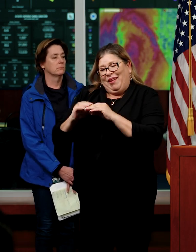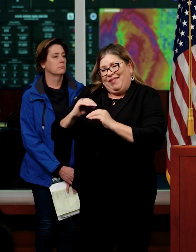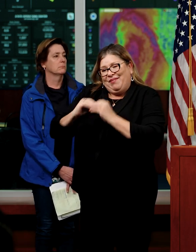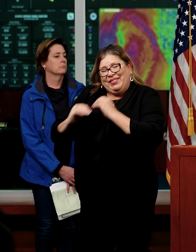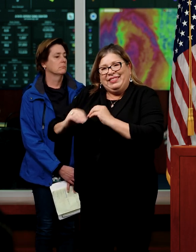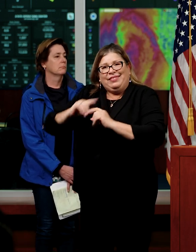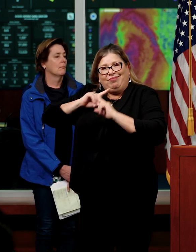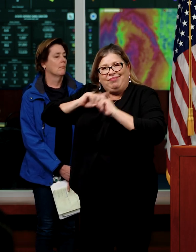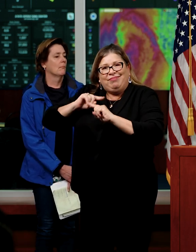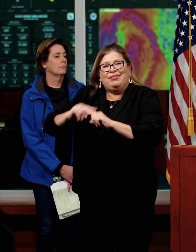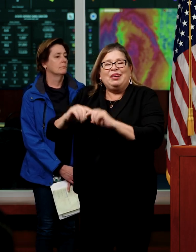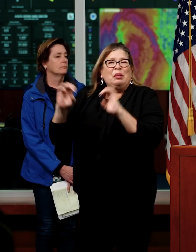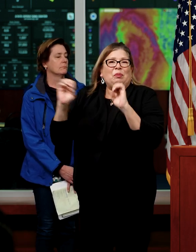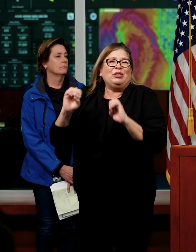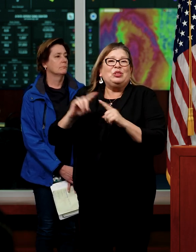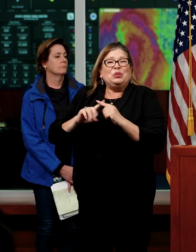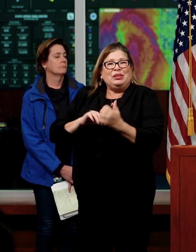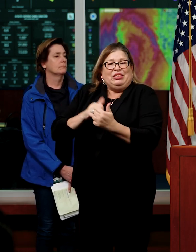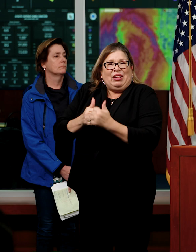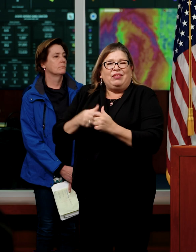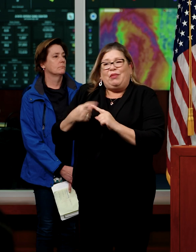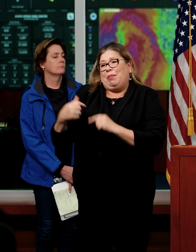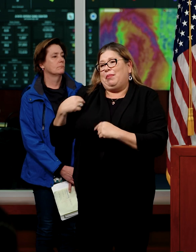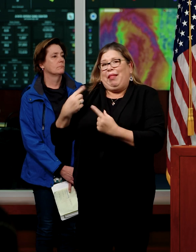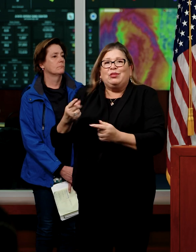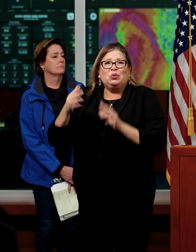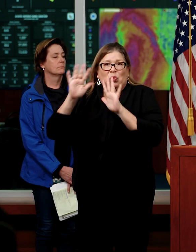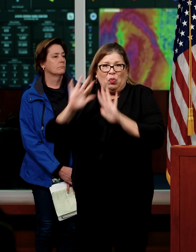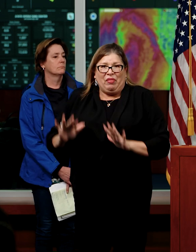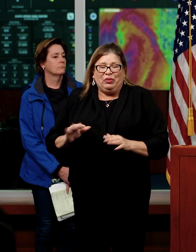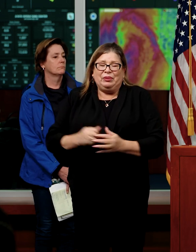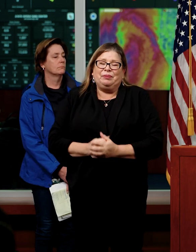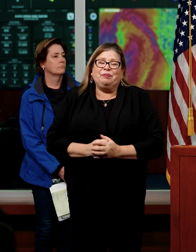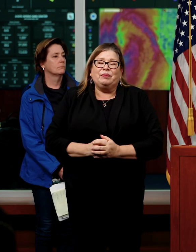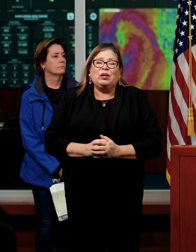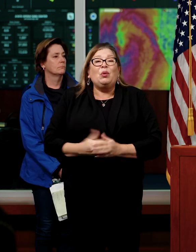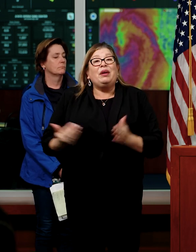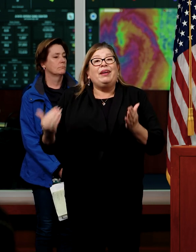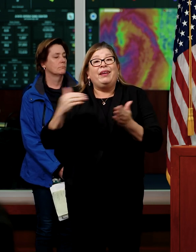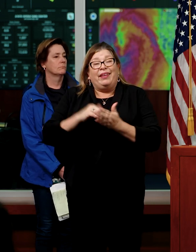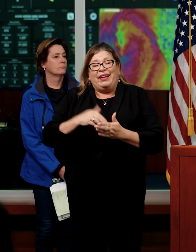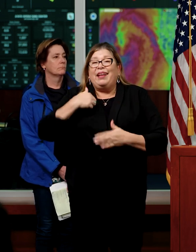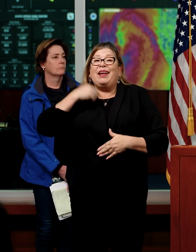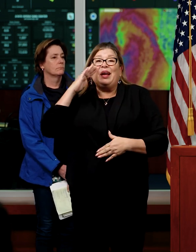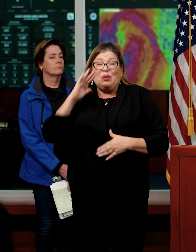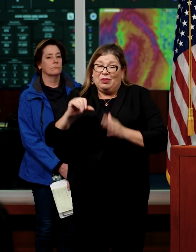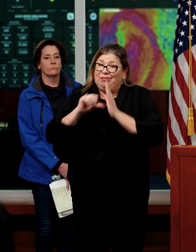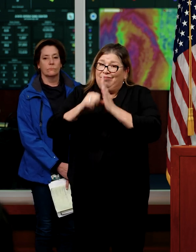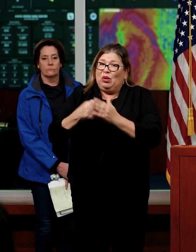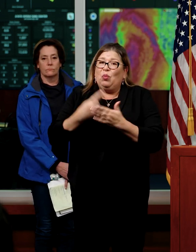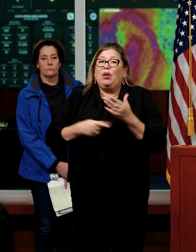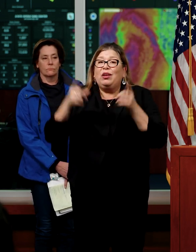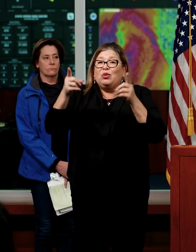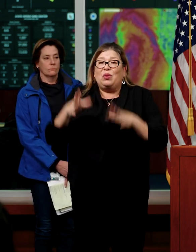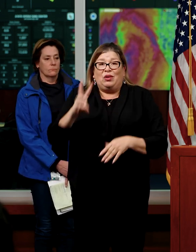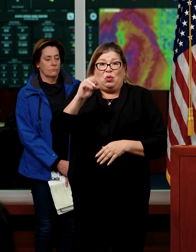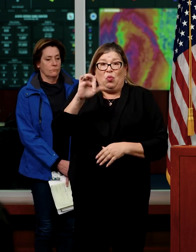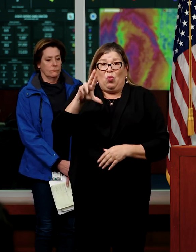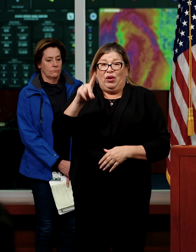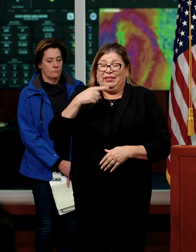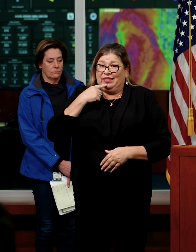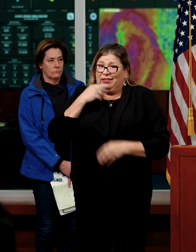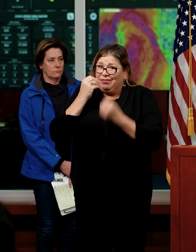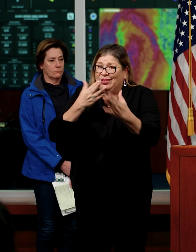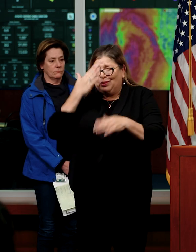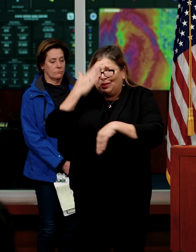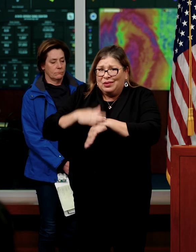response to challenges that have already happened. So I'll just repeat Director Ward's admonition to everybody out there. Everybody has a